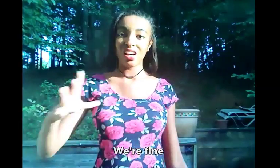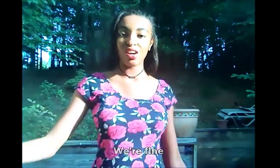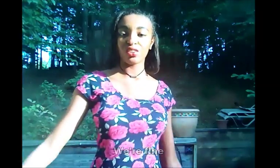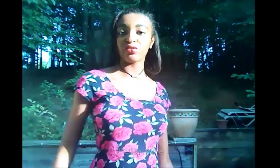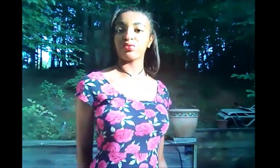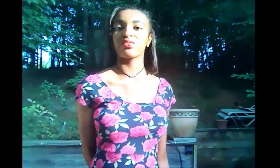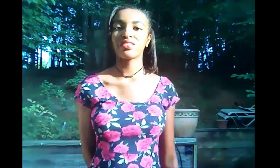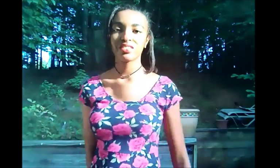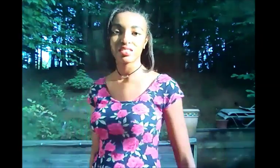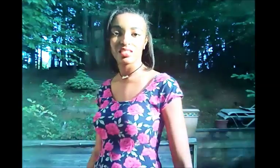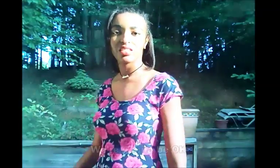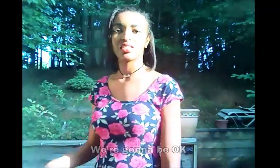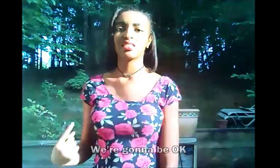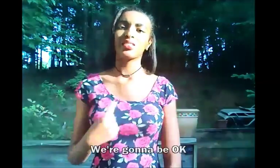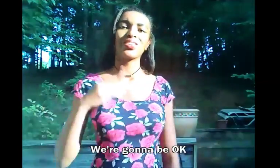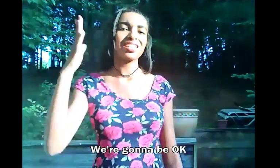though ok ok ok ok